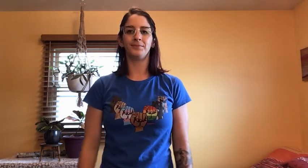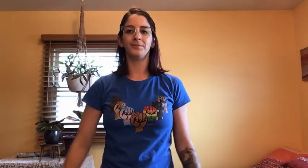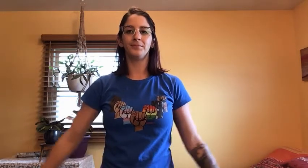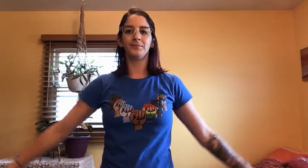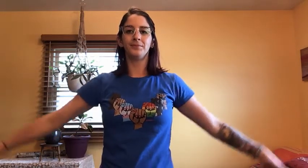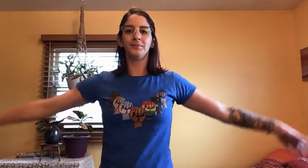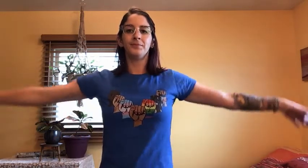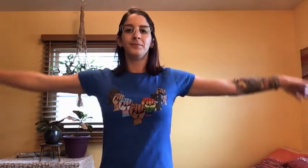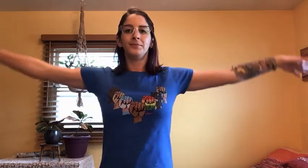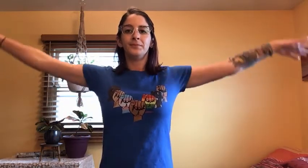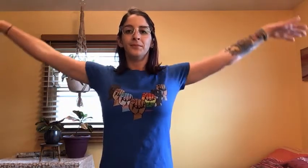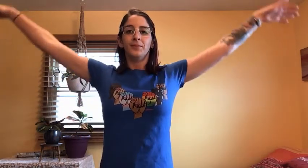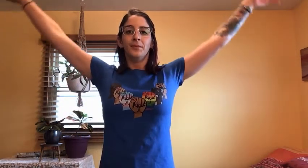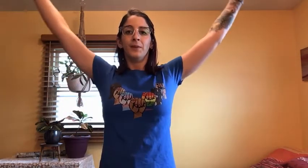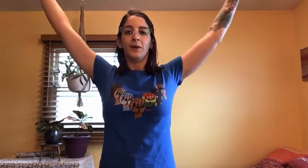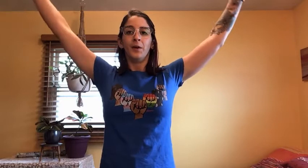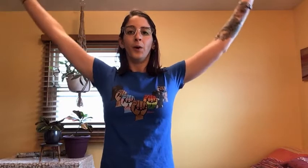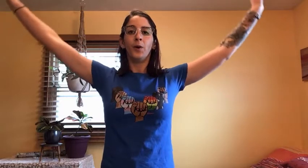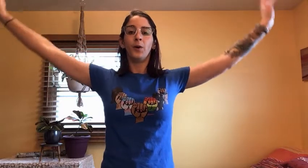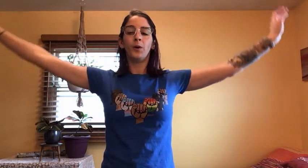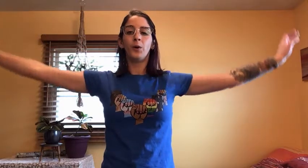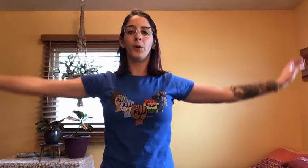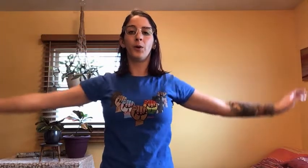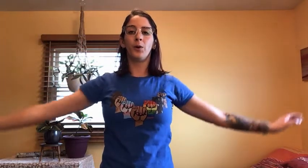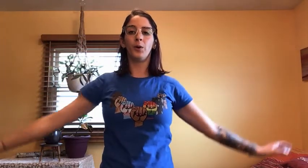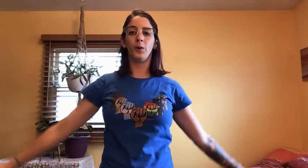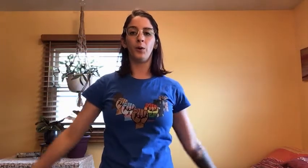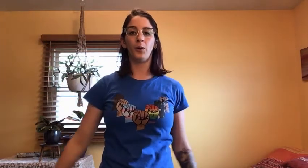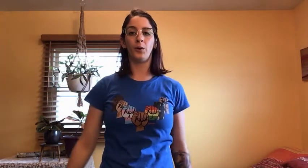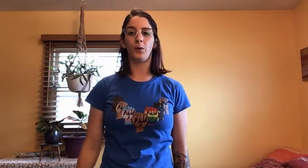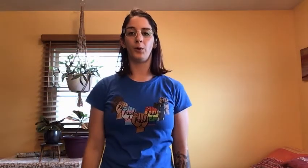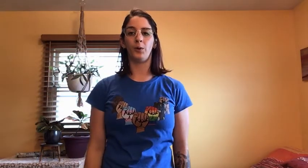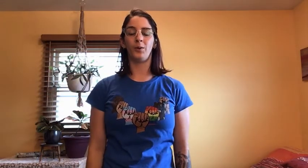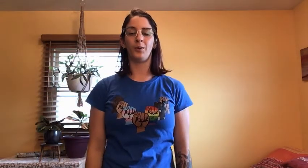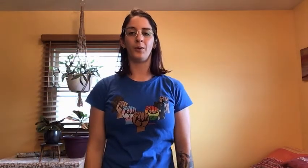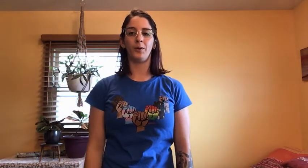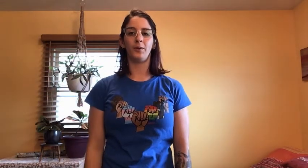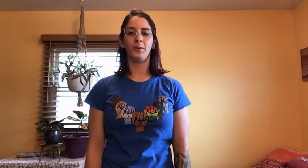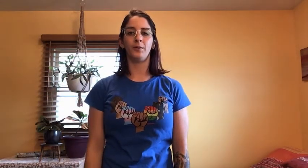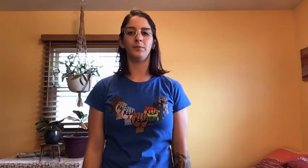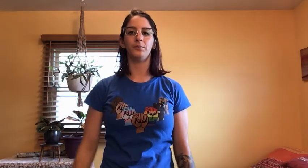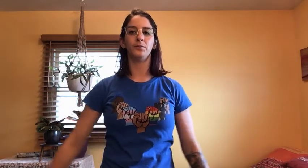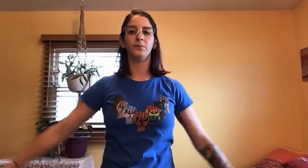Breathe in, breathe out. Breathe in,